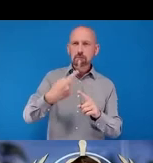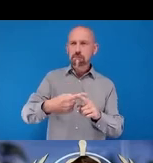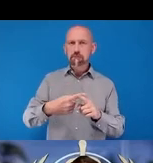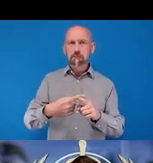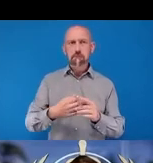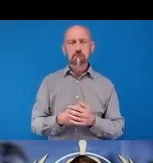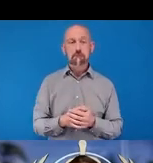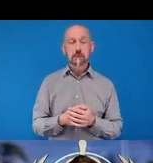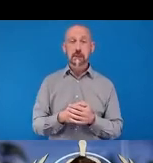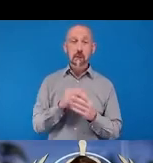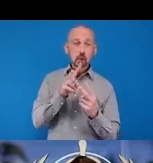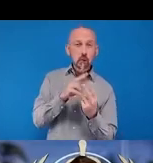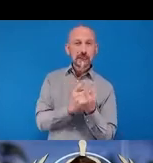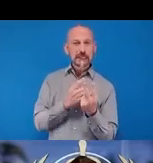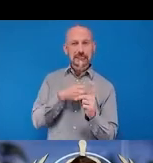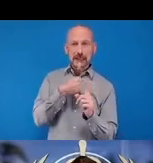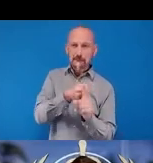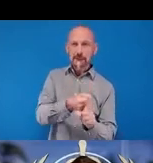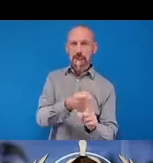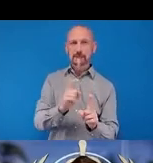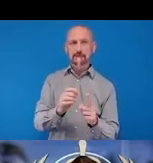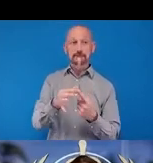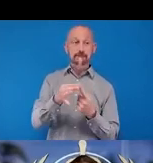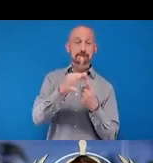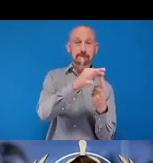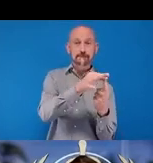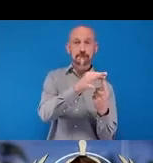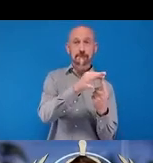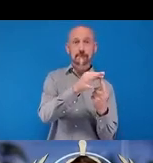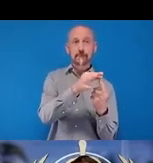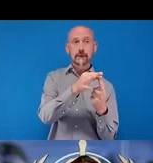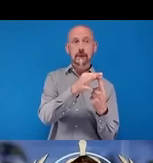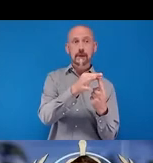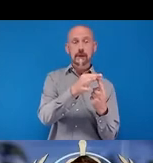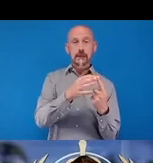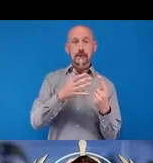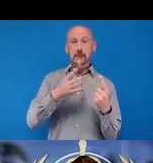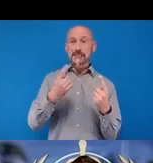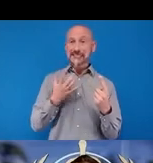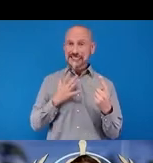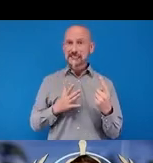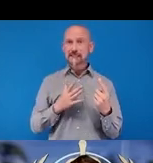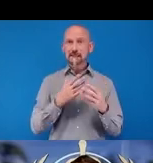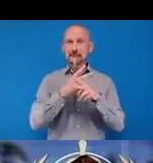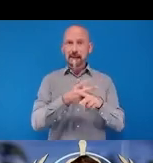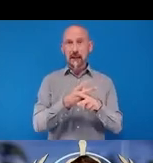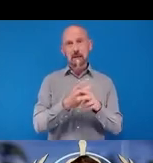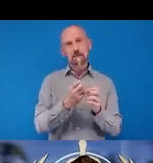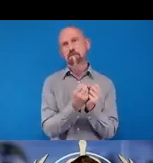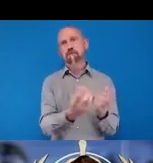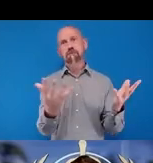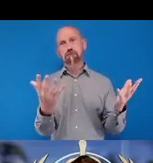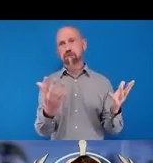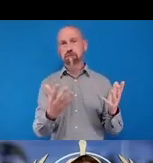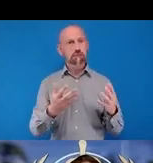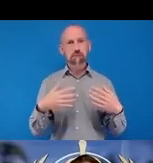we have the urgency for action due to the large need for care. Alakos And on the other hand,